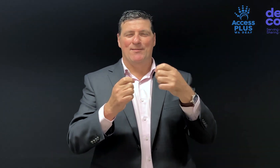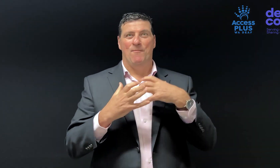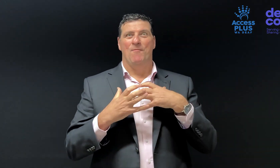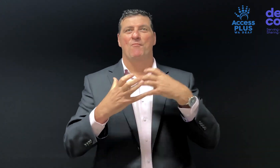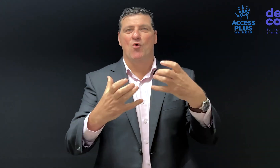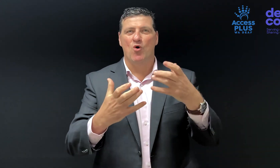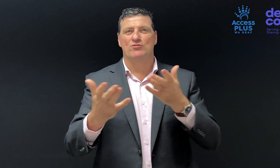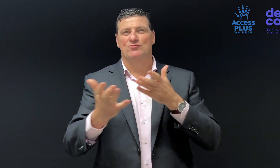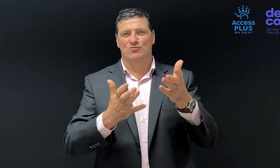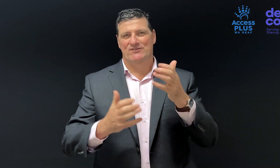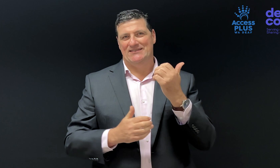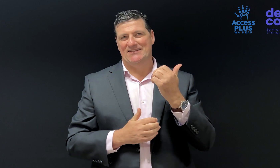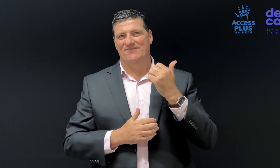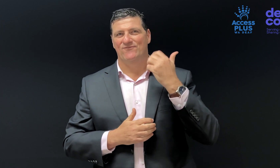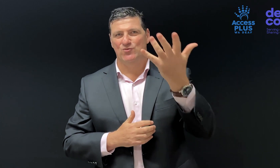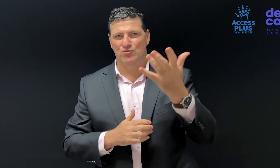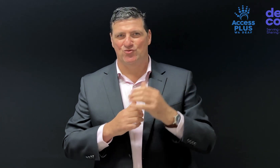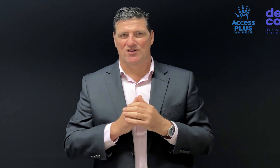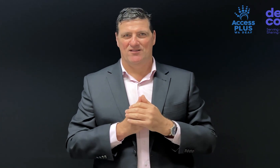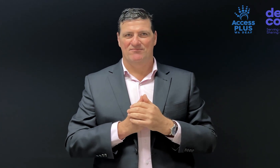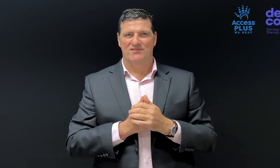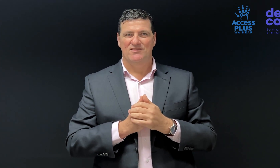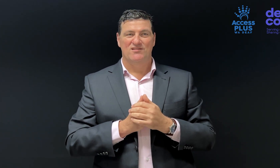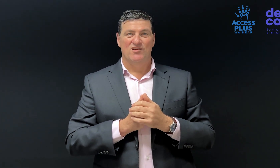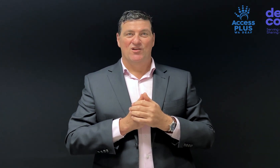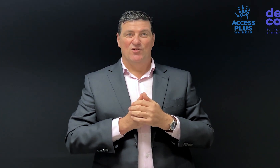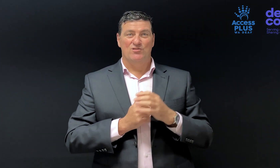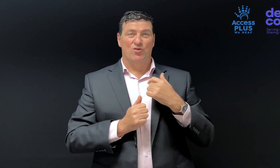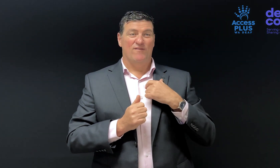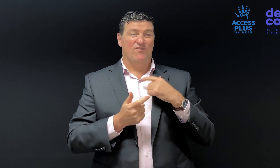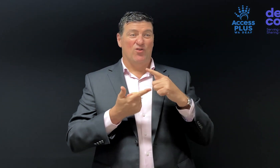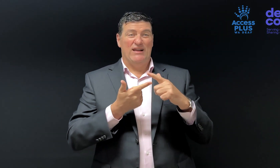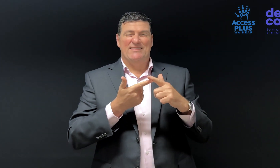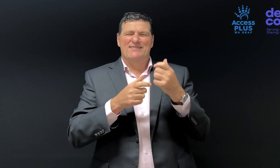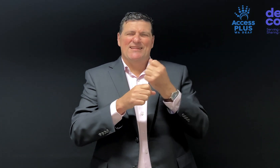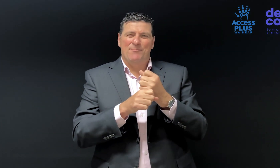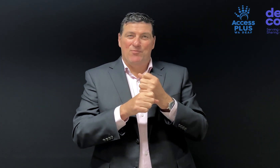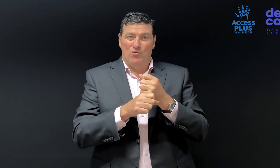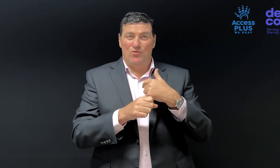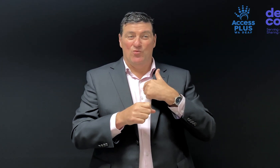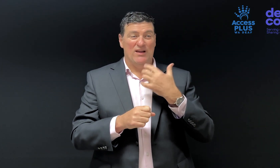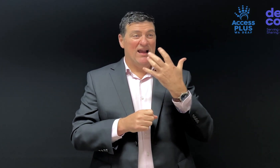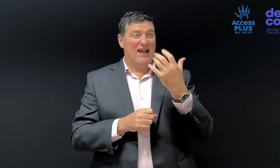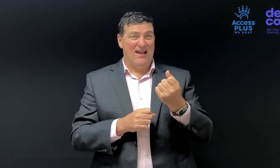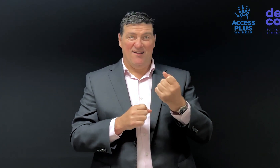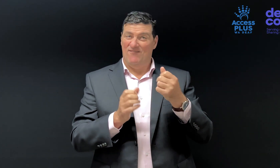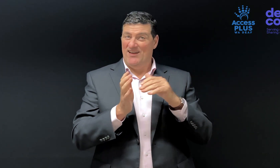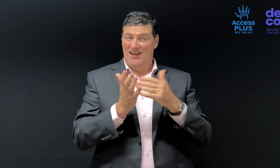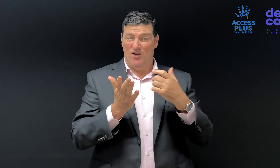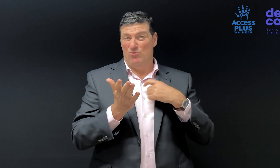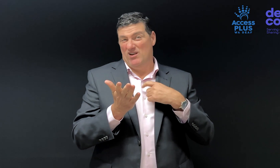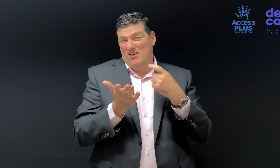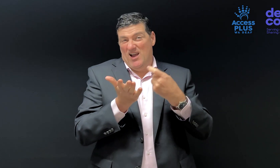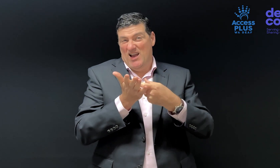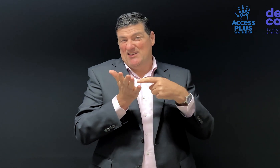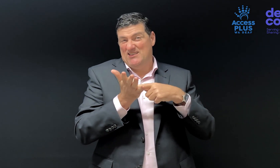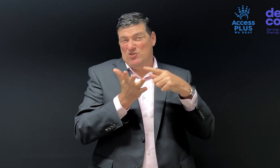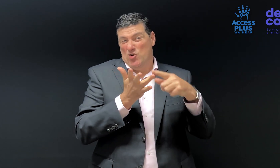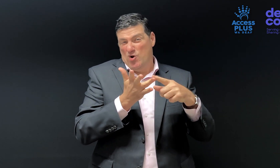services, but offer more services into your future. For example, at the moment we